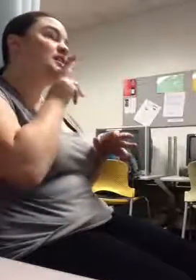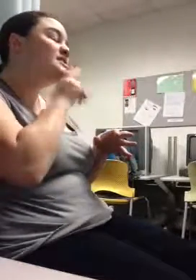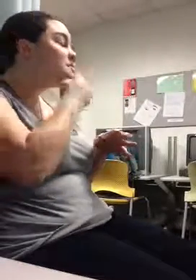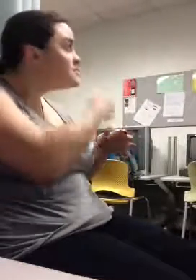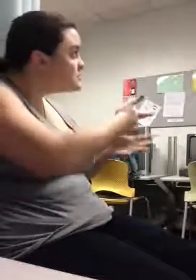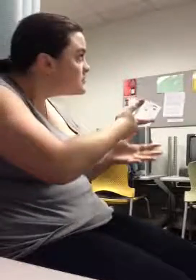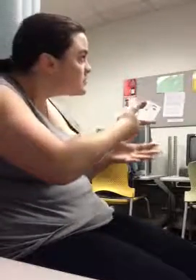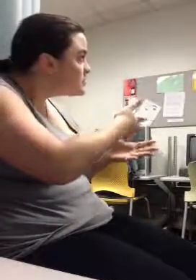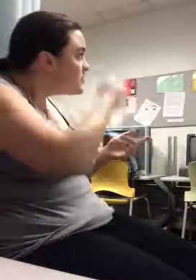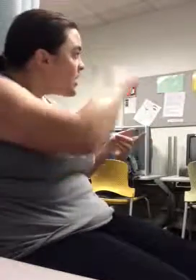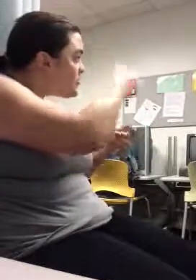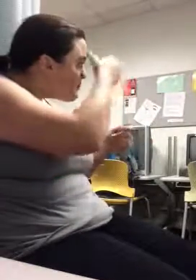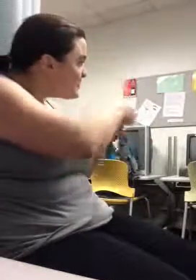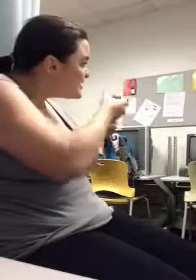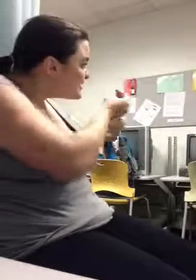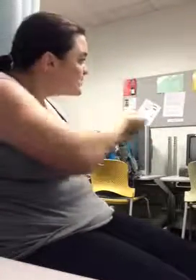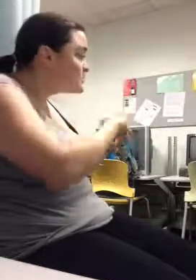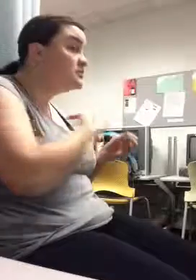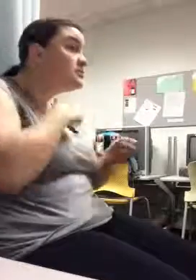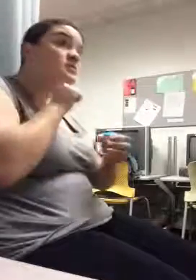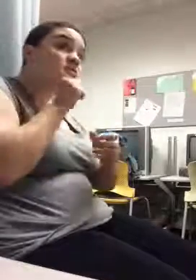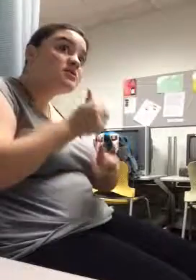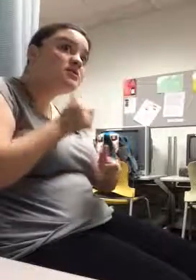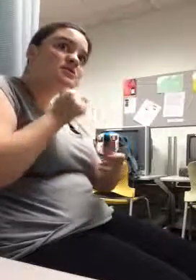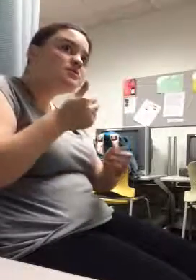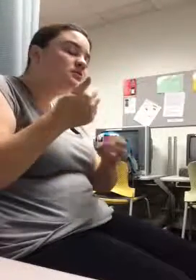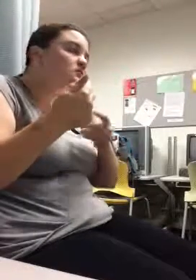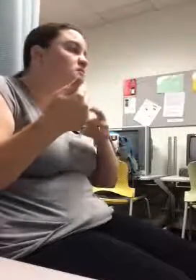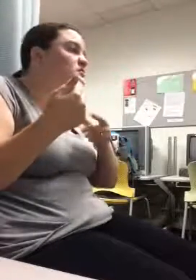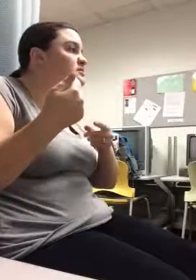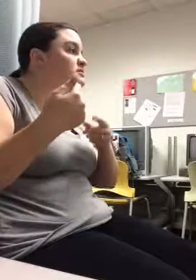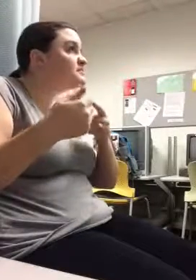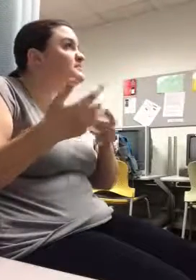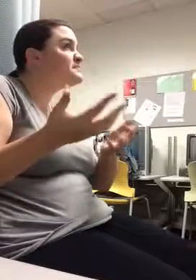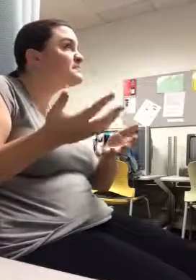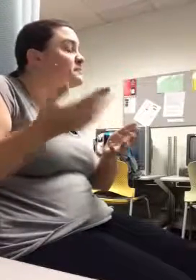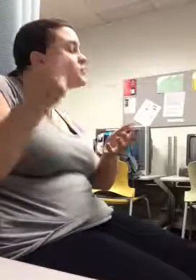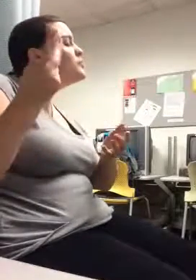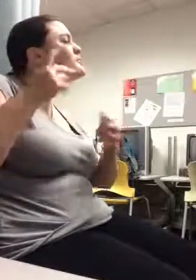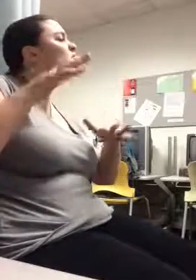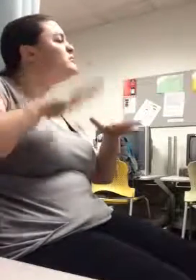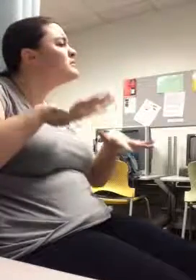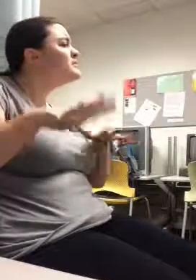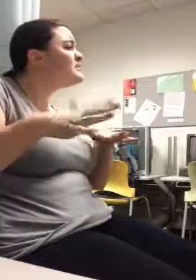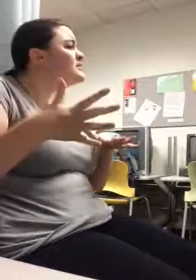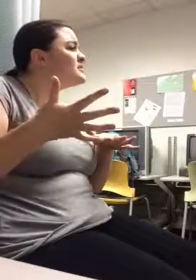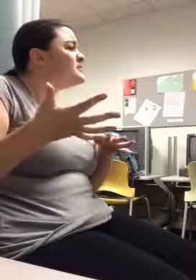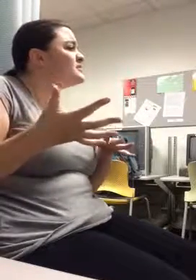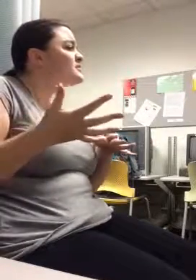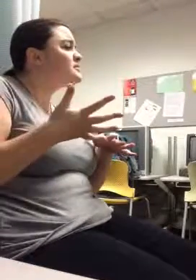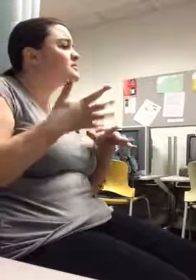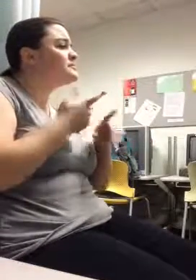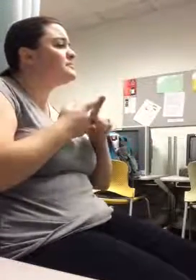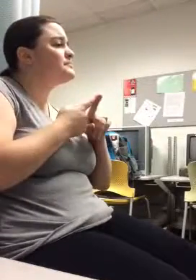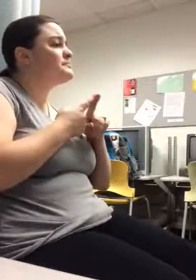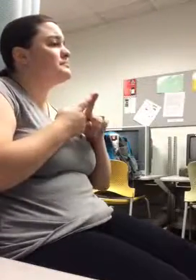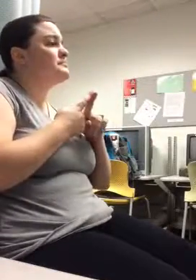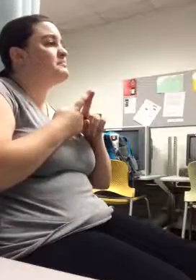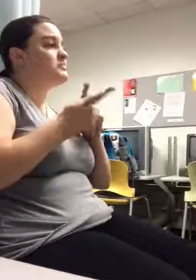Fortunately, you know, we're both pretty, we're both pretty easygoing. So we kept, we backtracked and kept